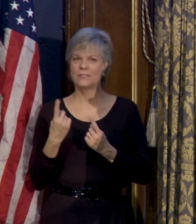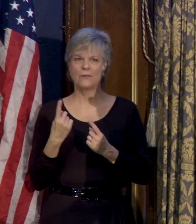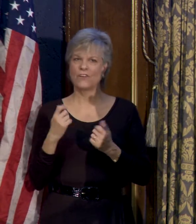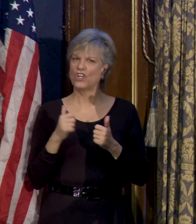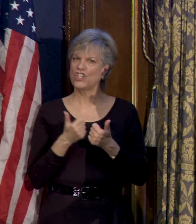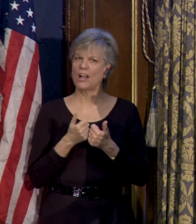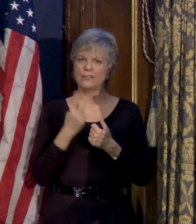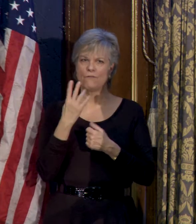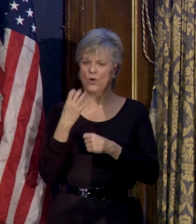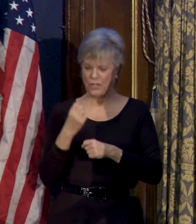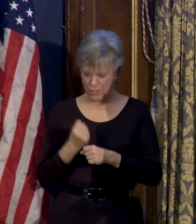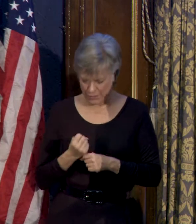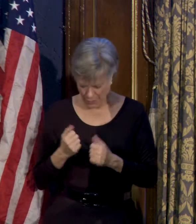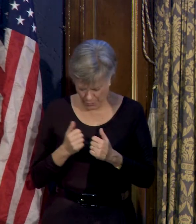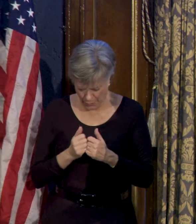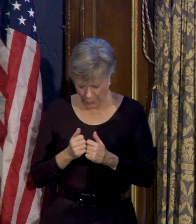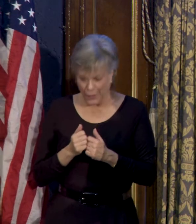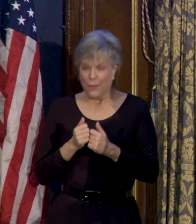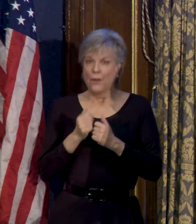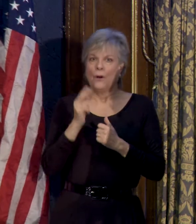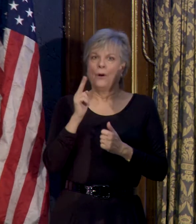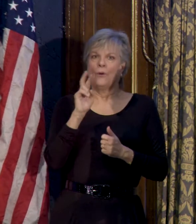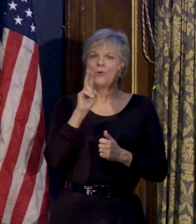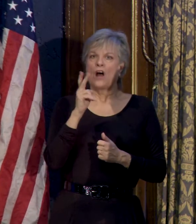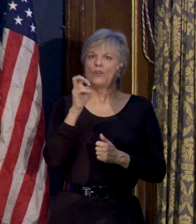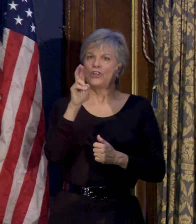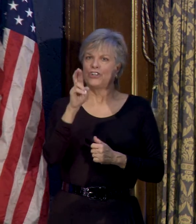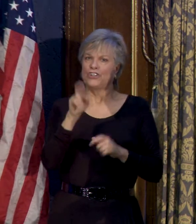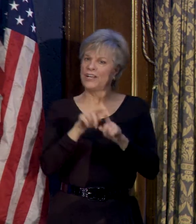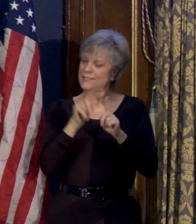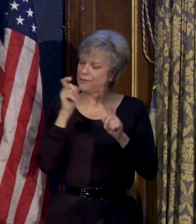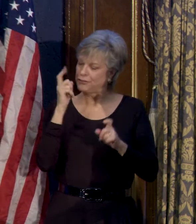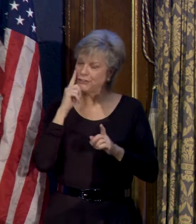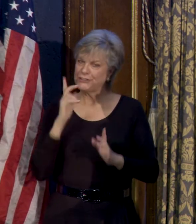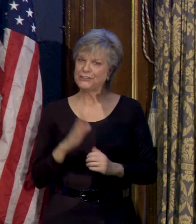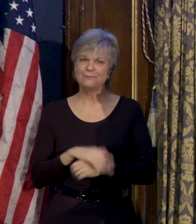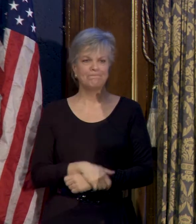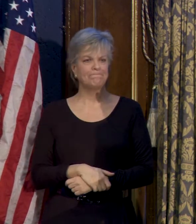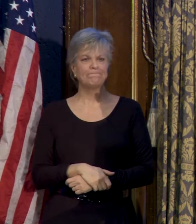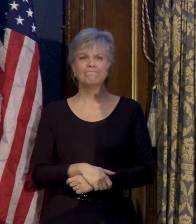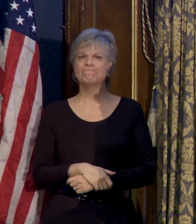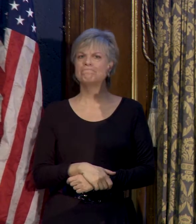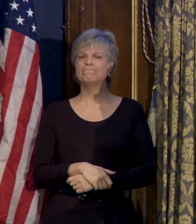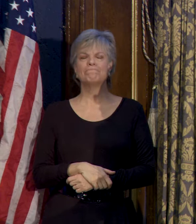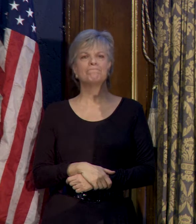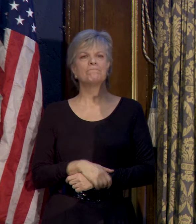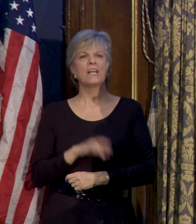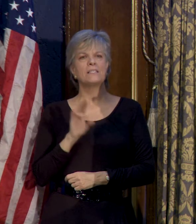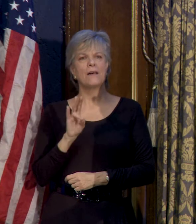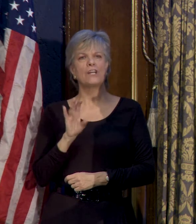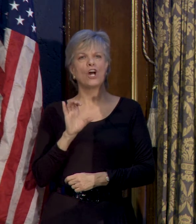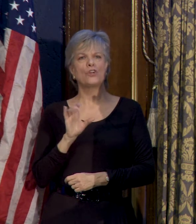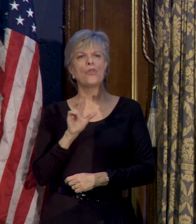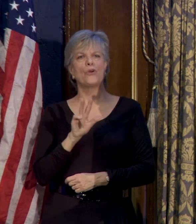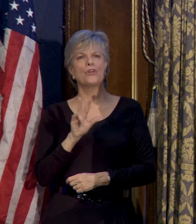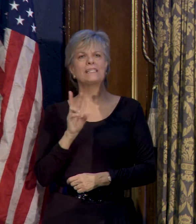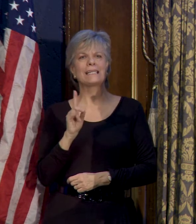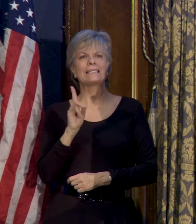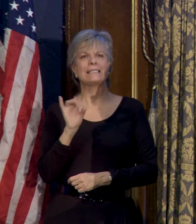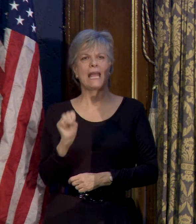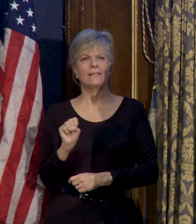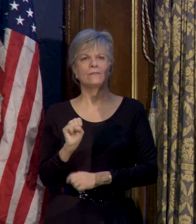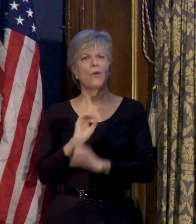years with Bruce Rauner as governor. And we went for 736 days without a budget.